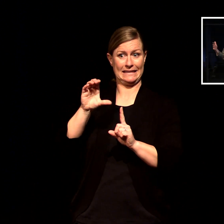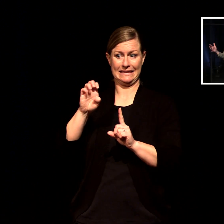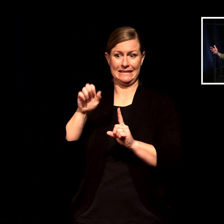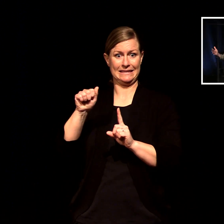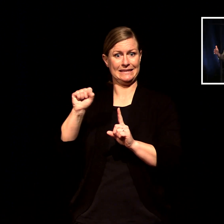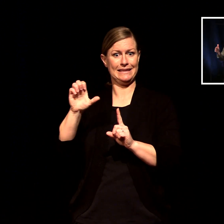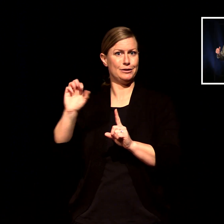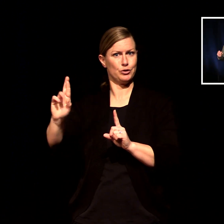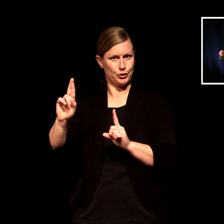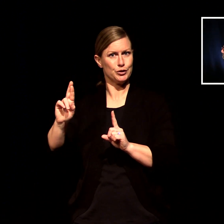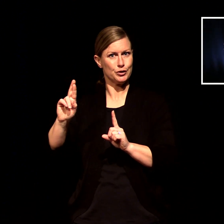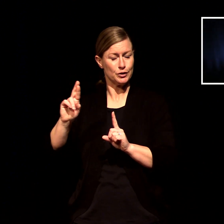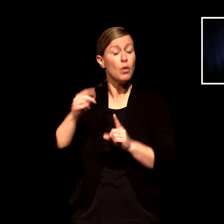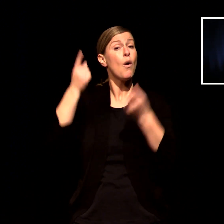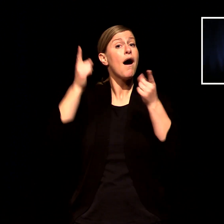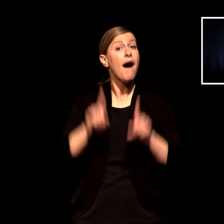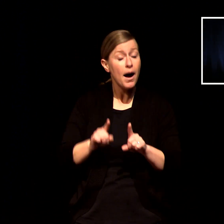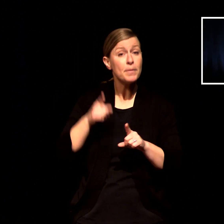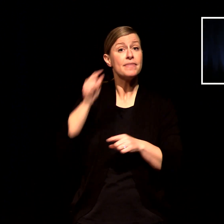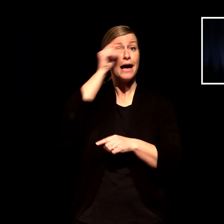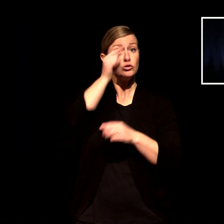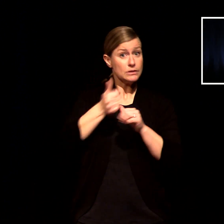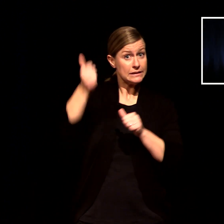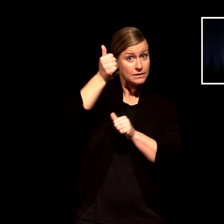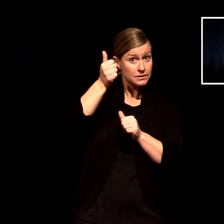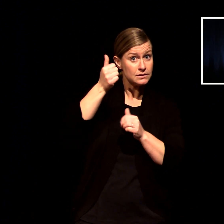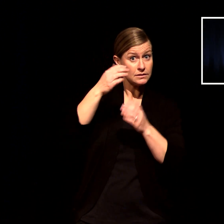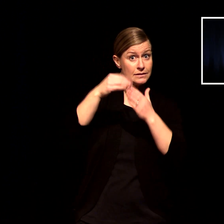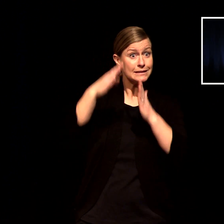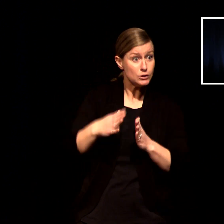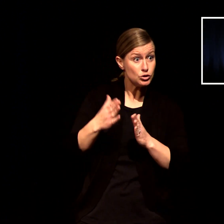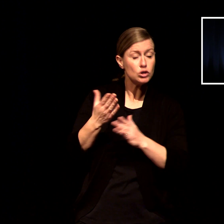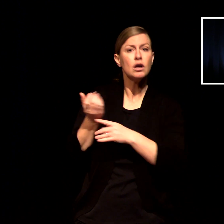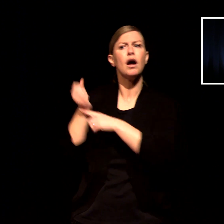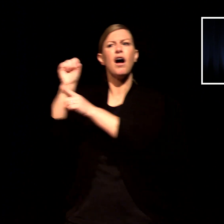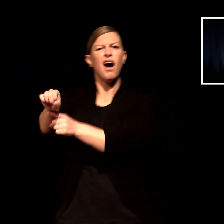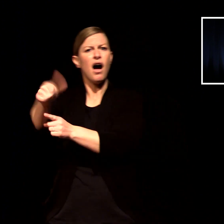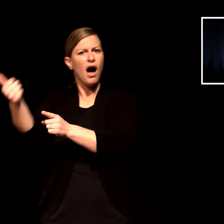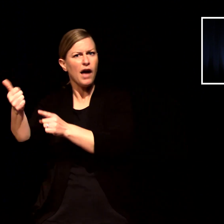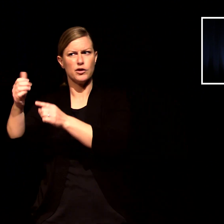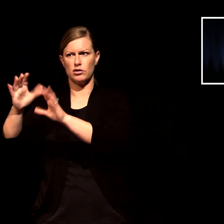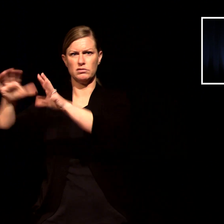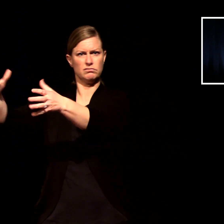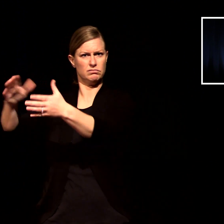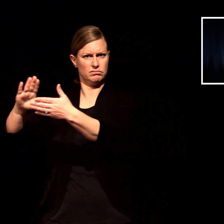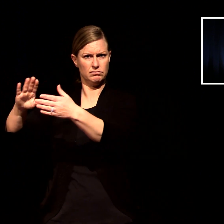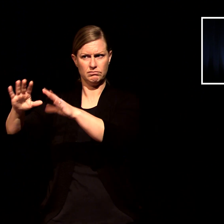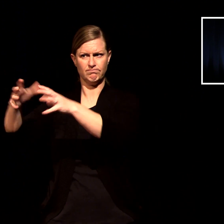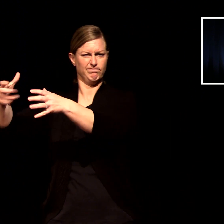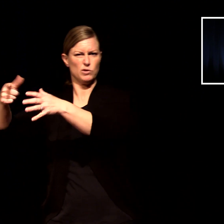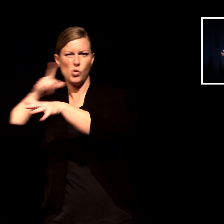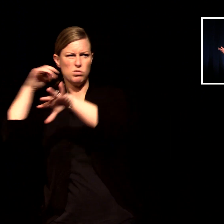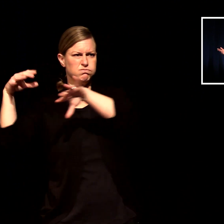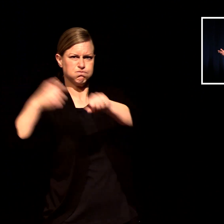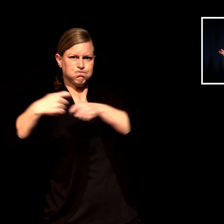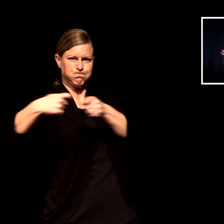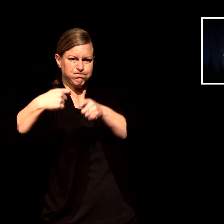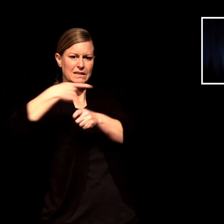phidipides he was the evangelist runner he ran all the way from marathon to athens 26 miles